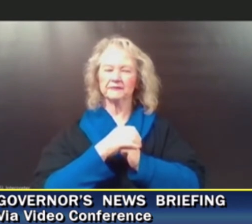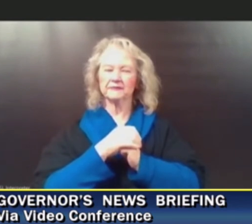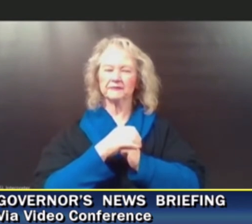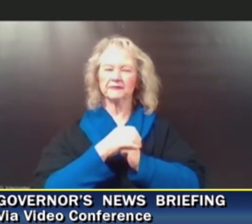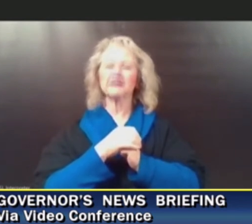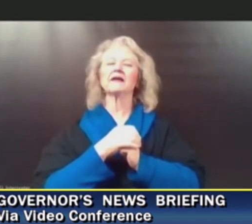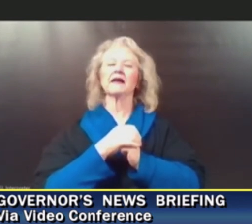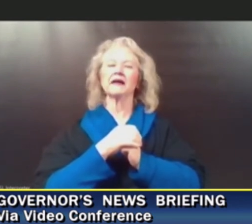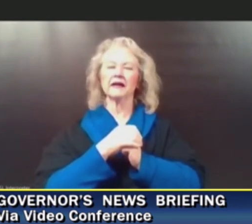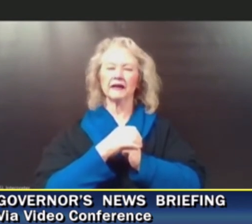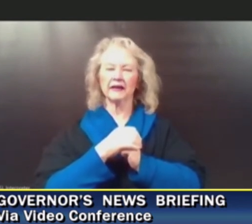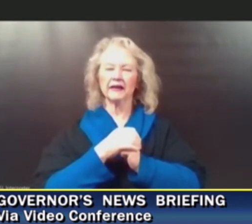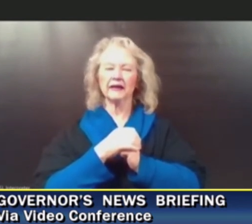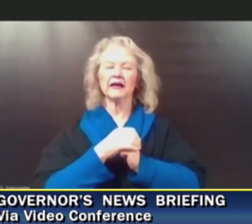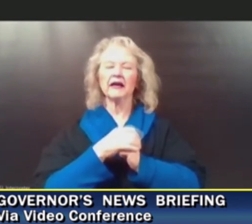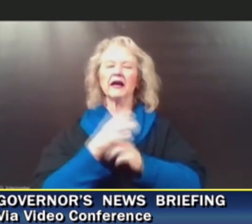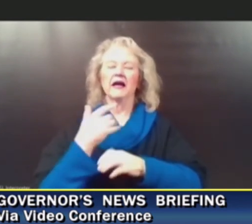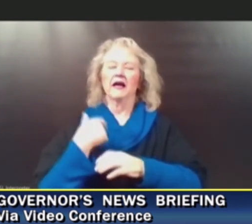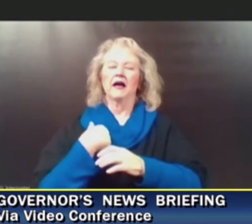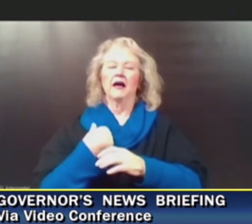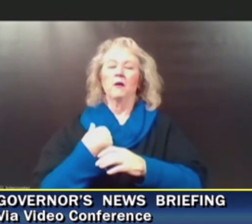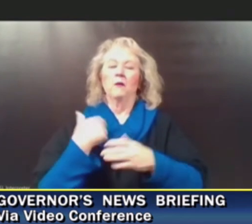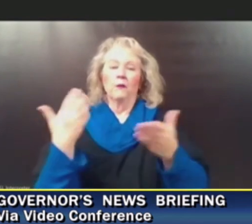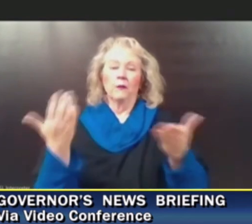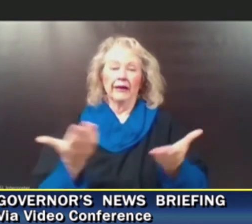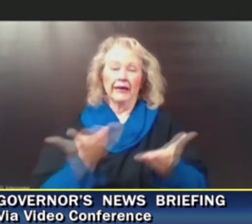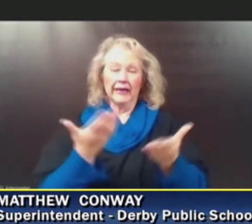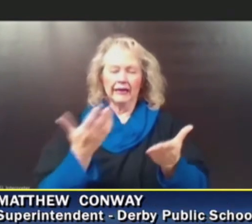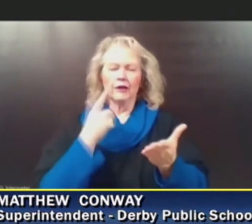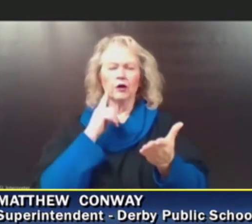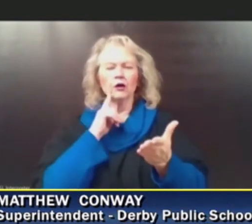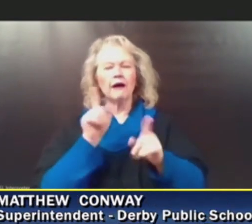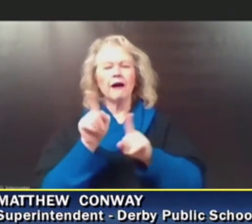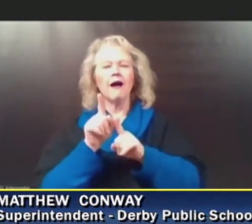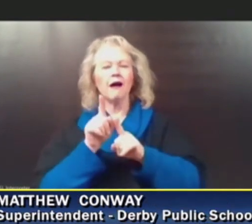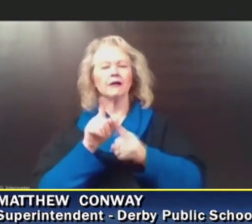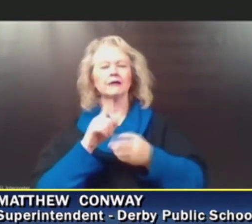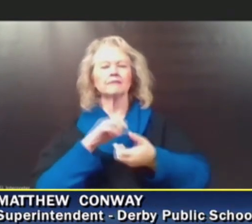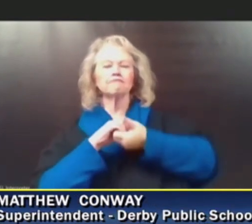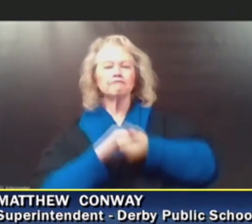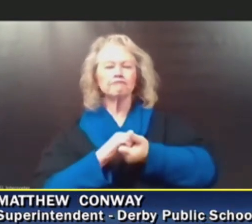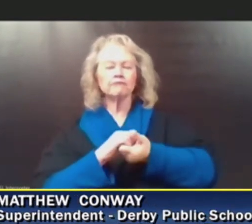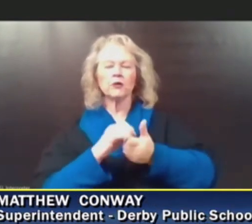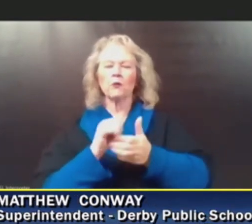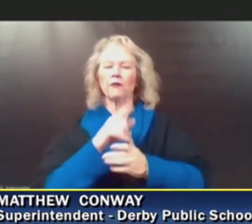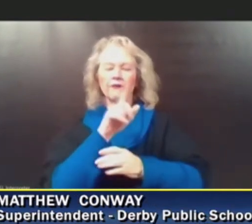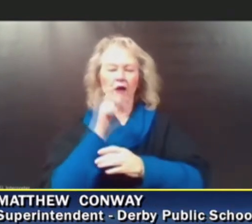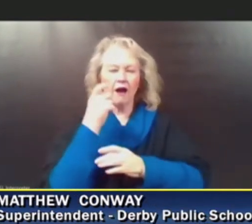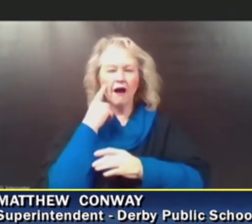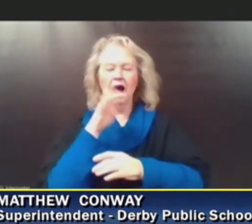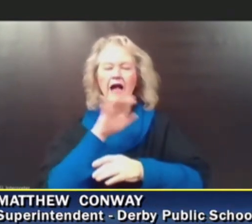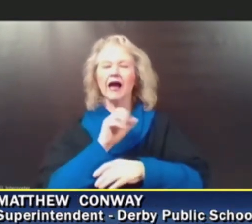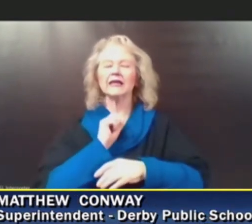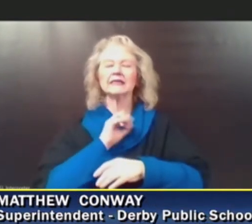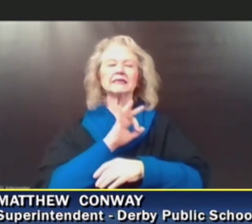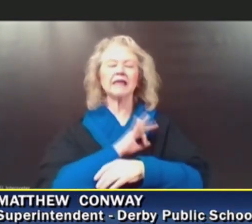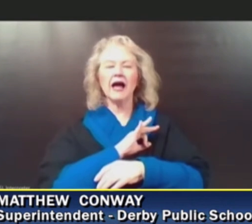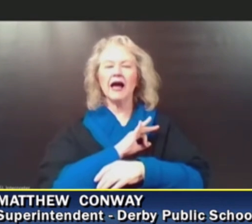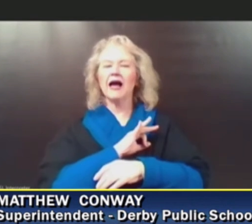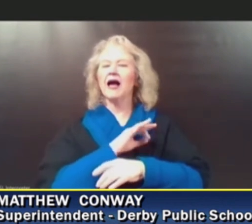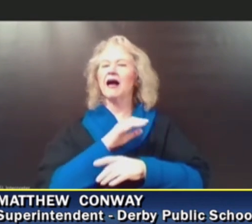We're here today in partnership with the governor and his staff with Commissioner Juhani